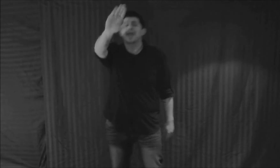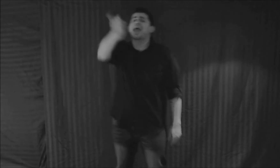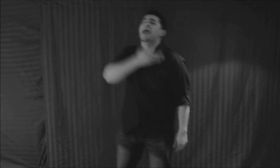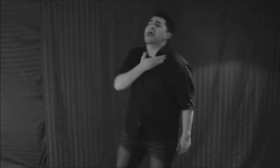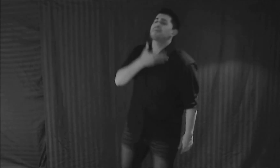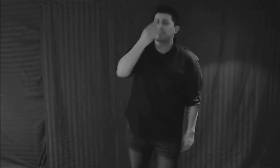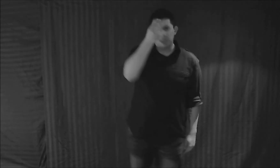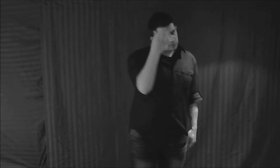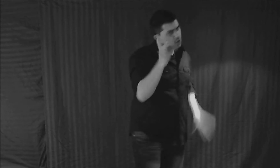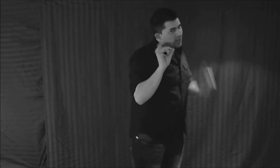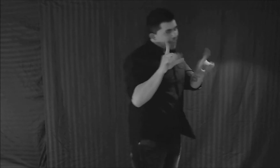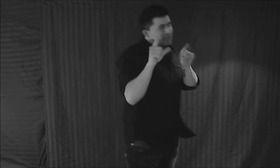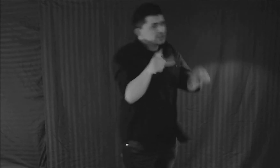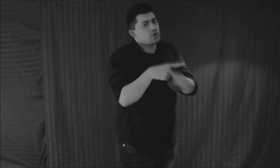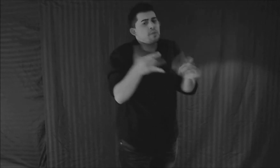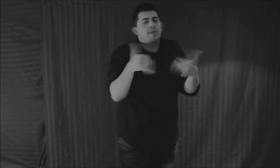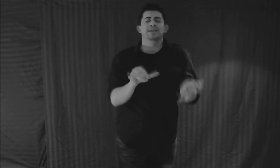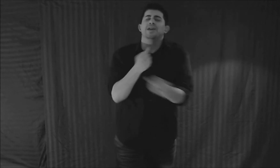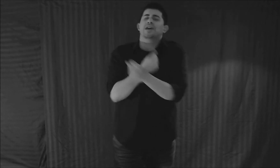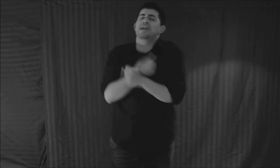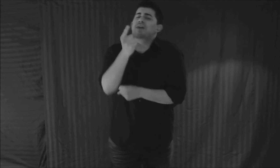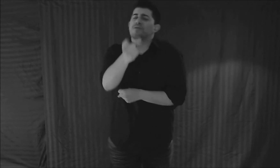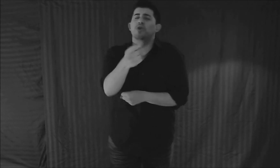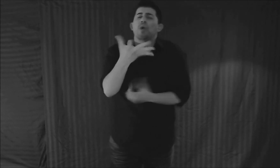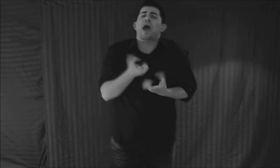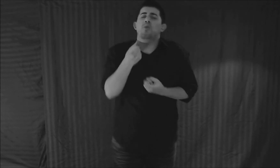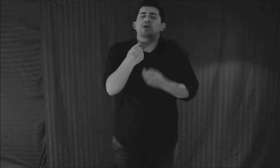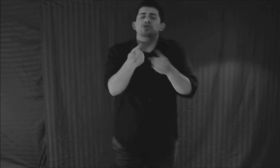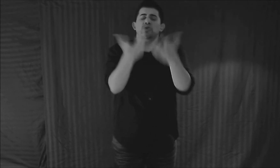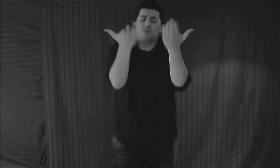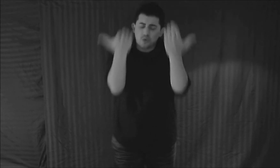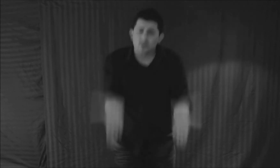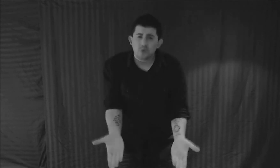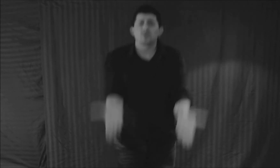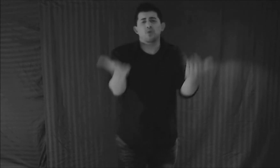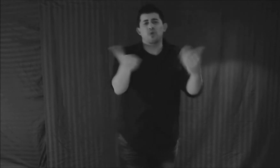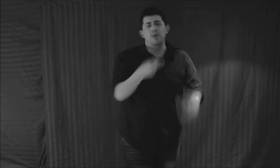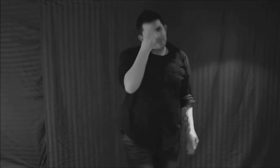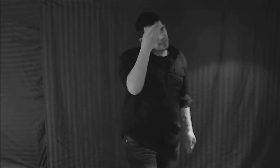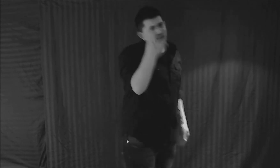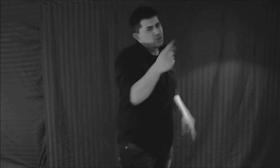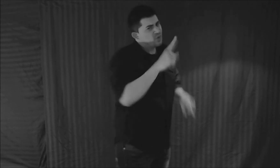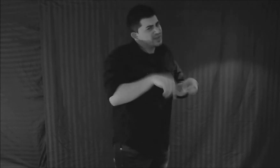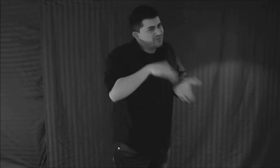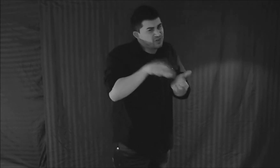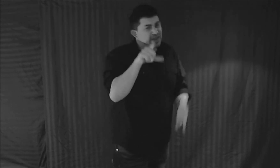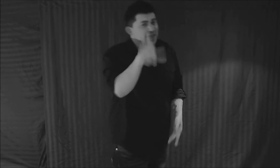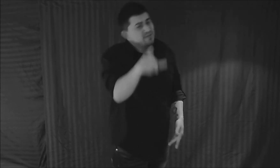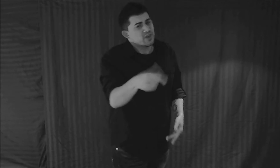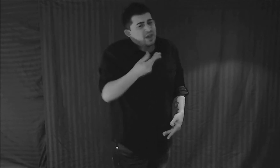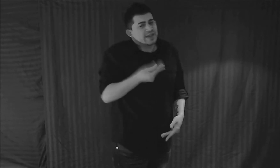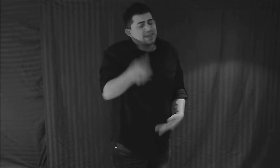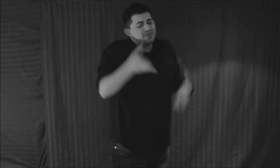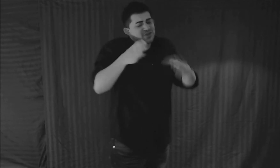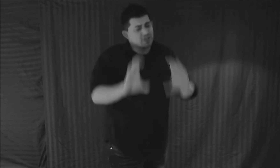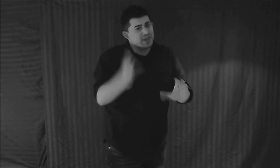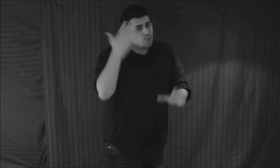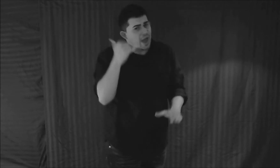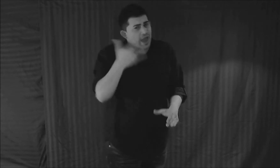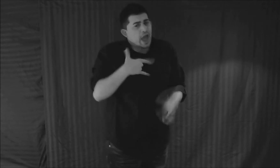Hey baby, even though I hate ya, I wanna love ya, I want you And even though I can't forget ya, I really want her